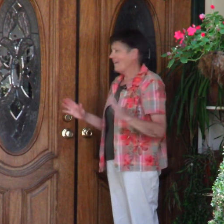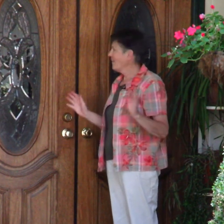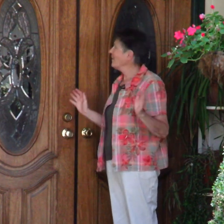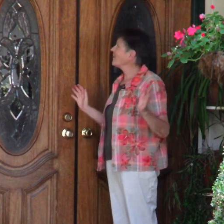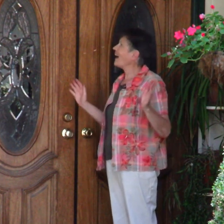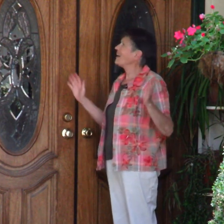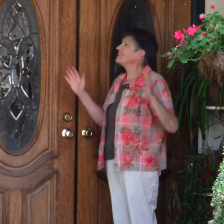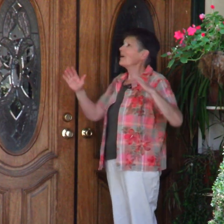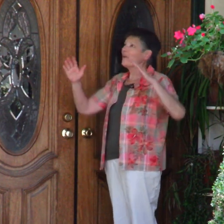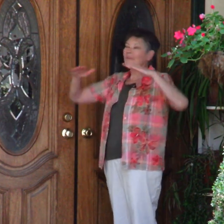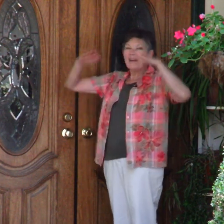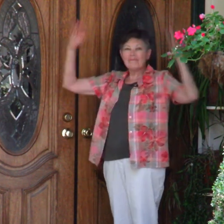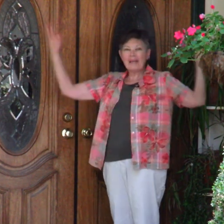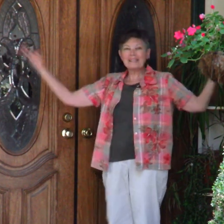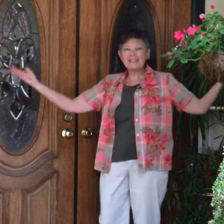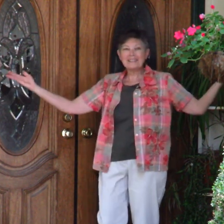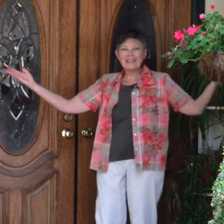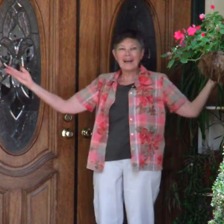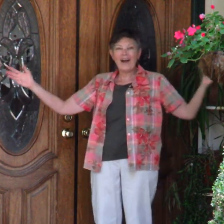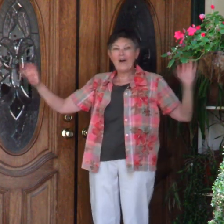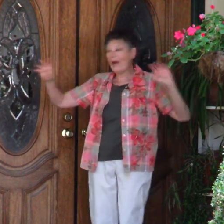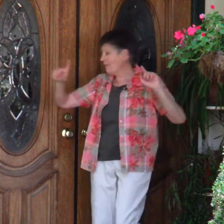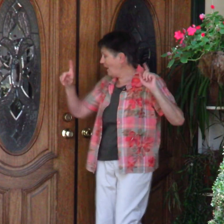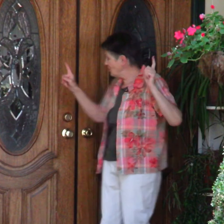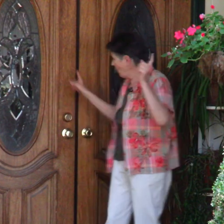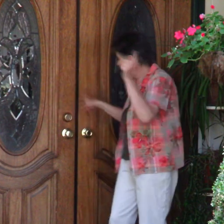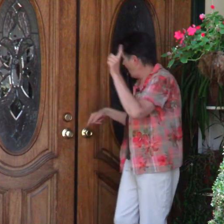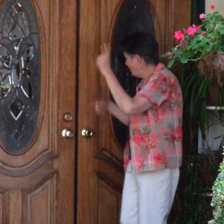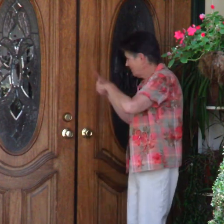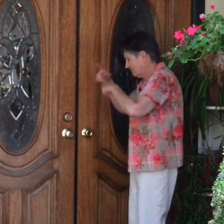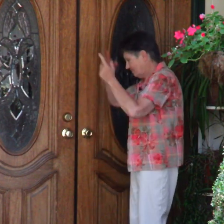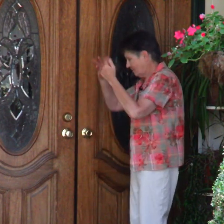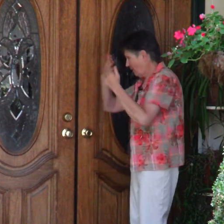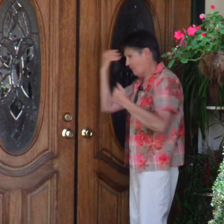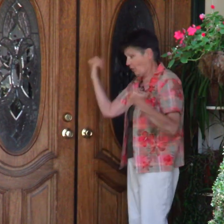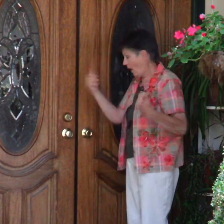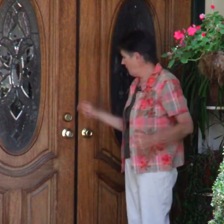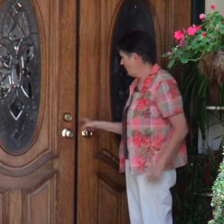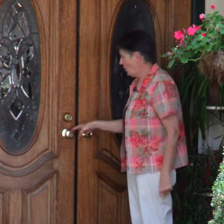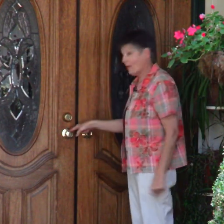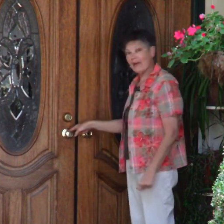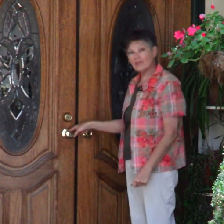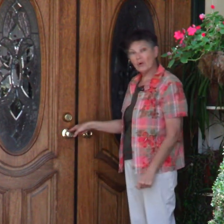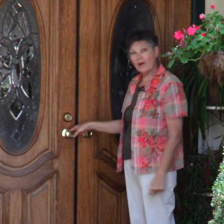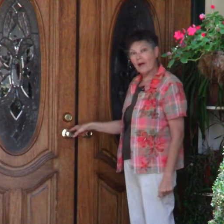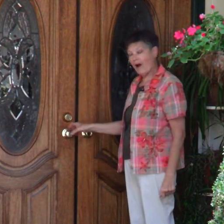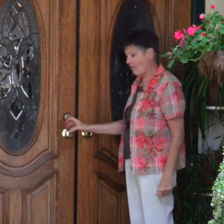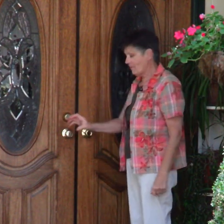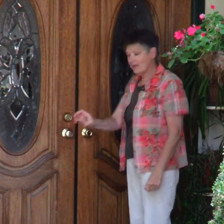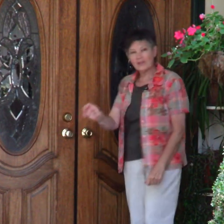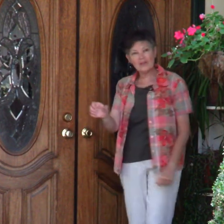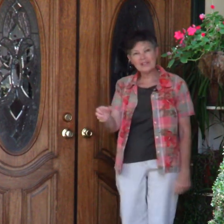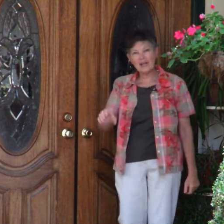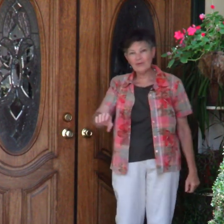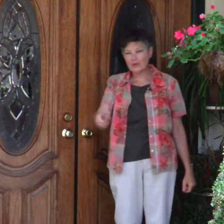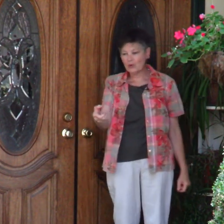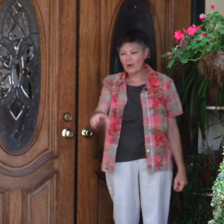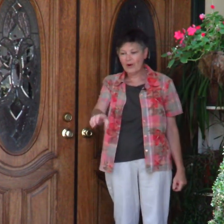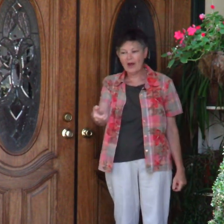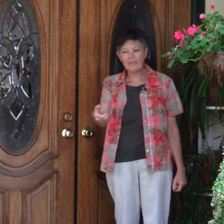Okay? So basics. Oh, and we also have, forgot, we have a doorknob. So the sign for doorknob,